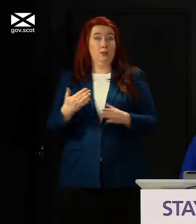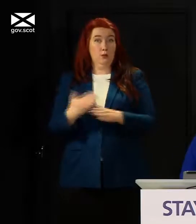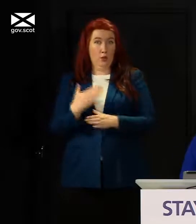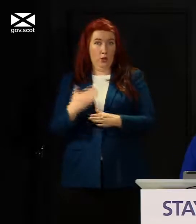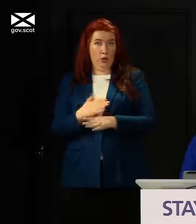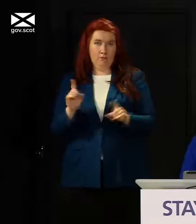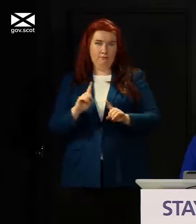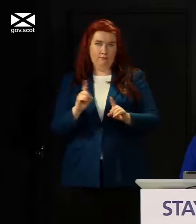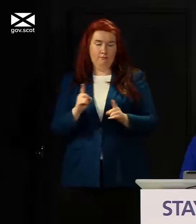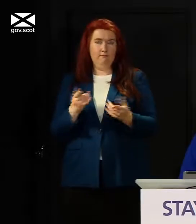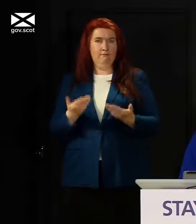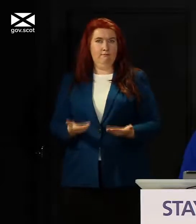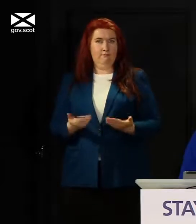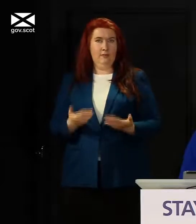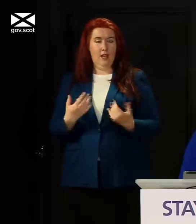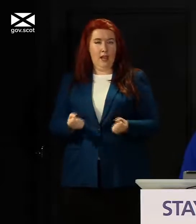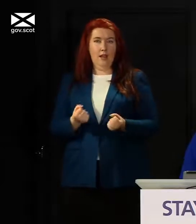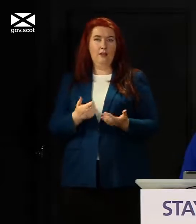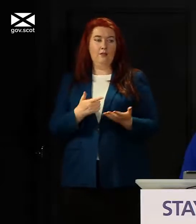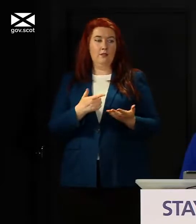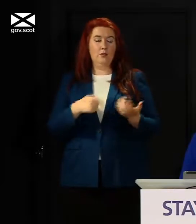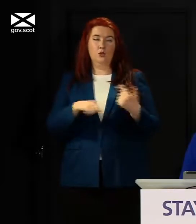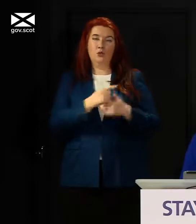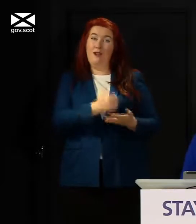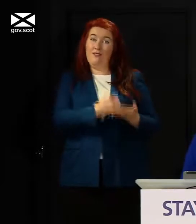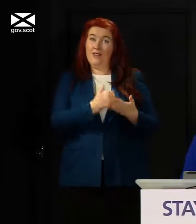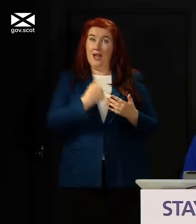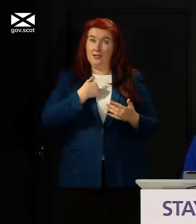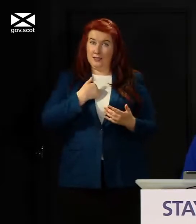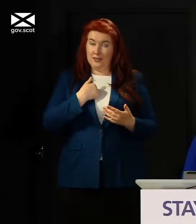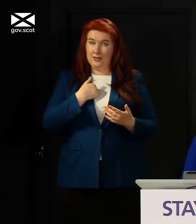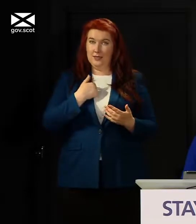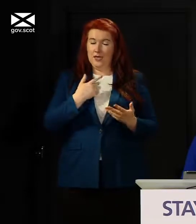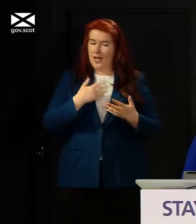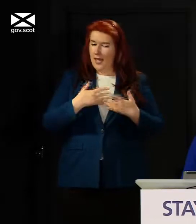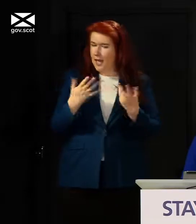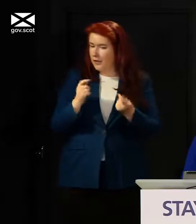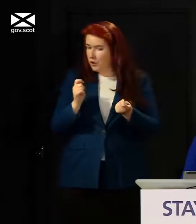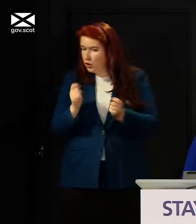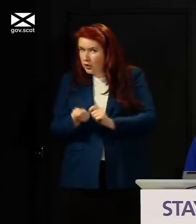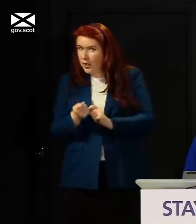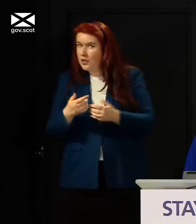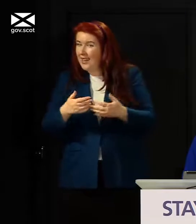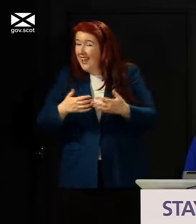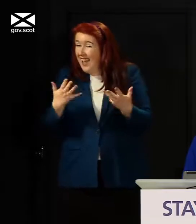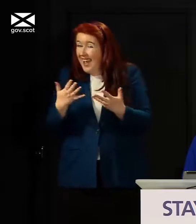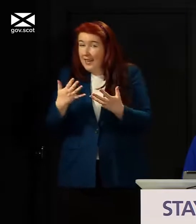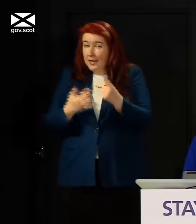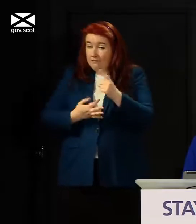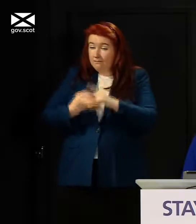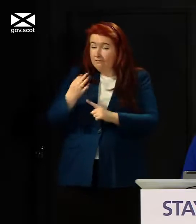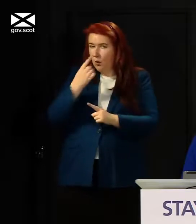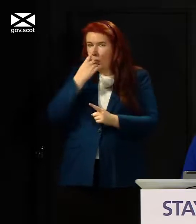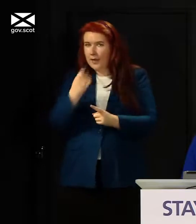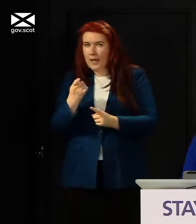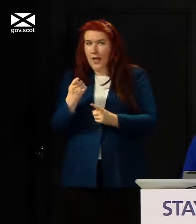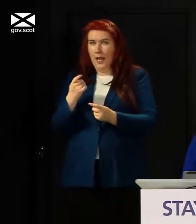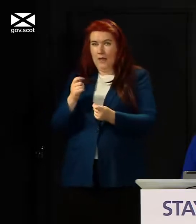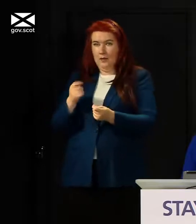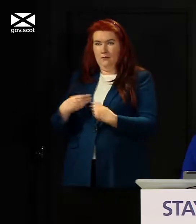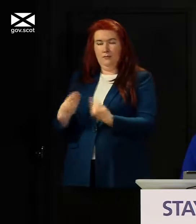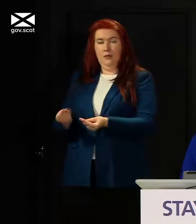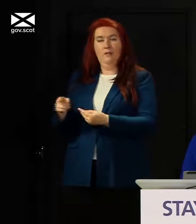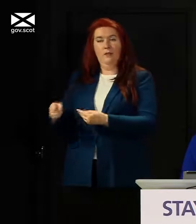underway to advise me as to whether or not there is any change that we can make in the existing